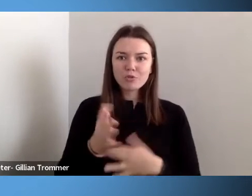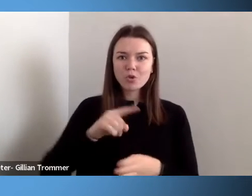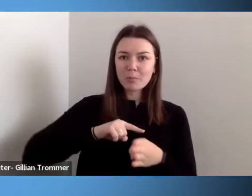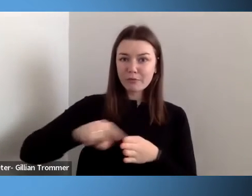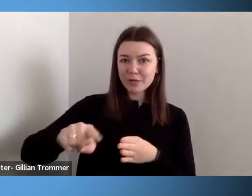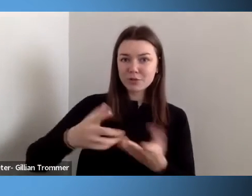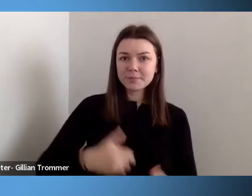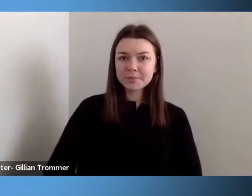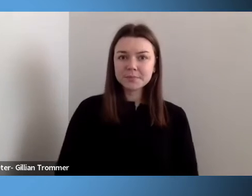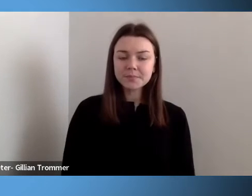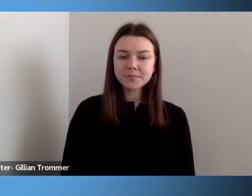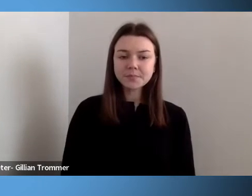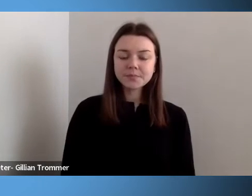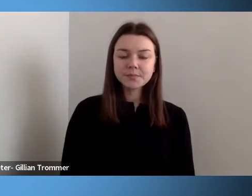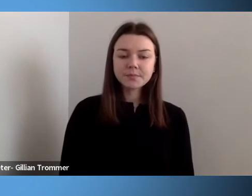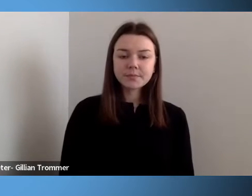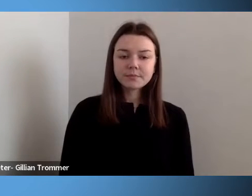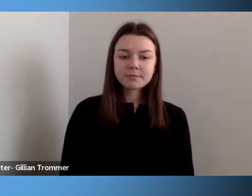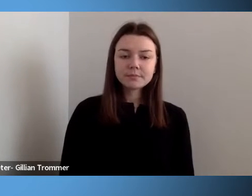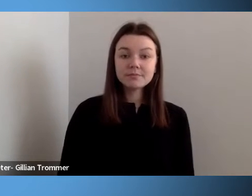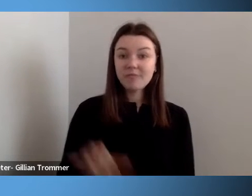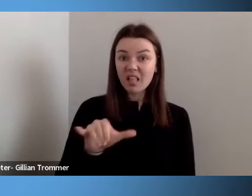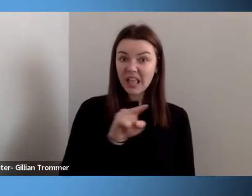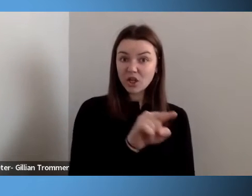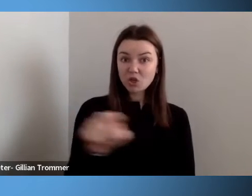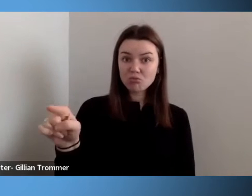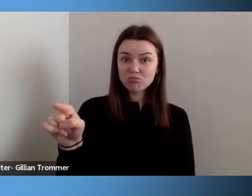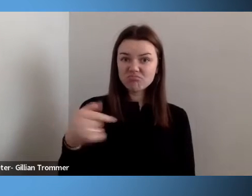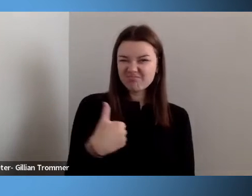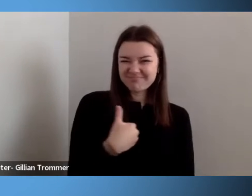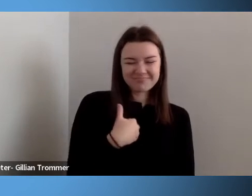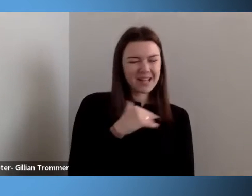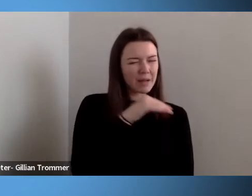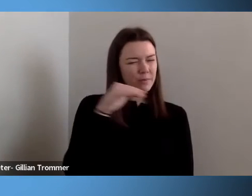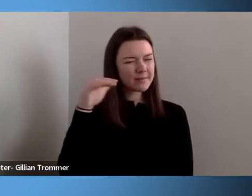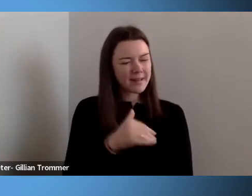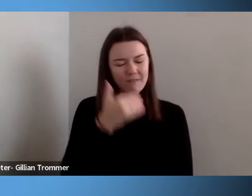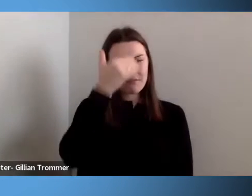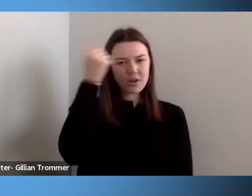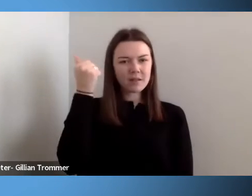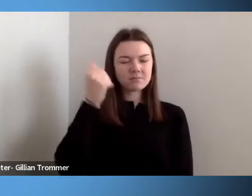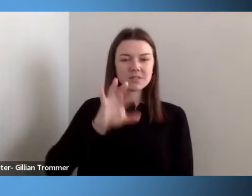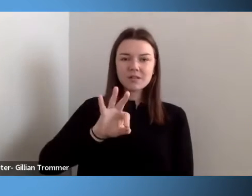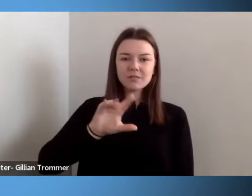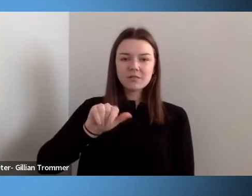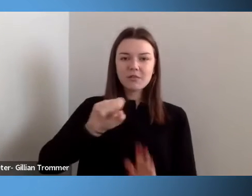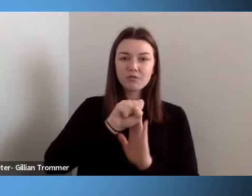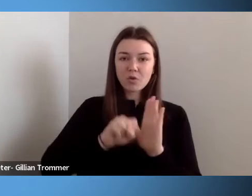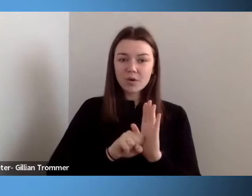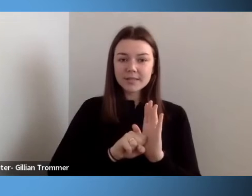Each of e. at how Florida State faculty member